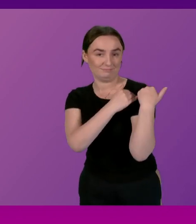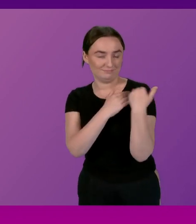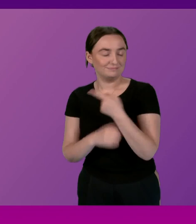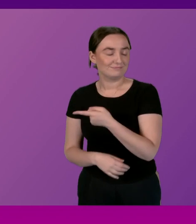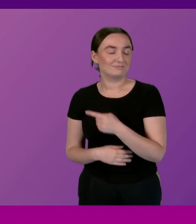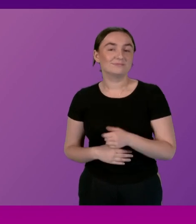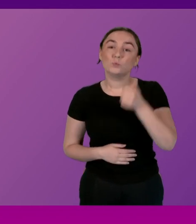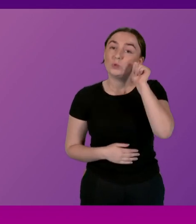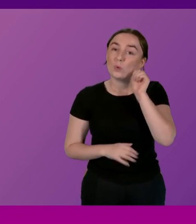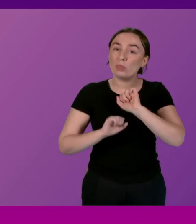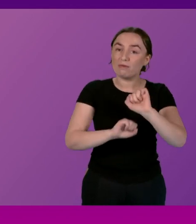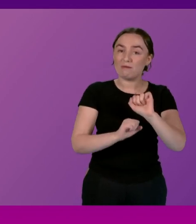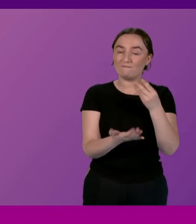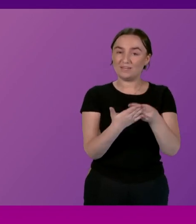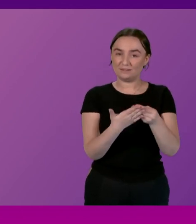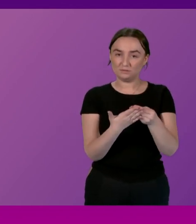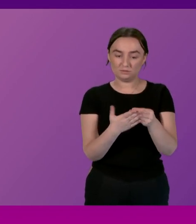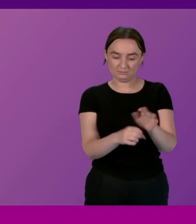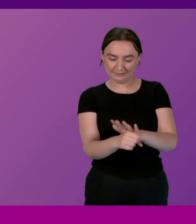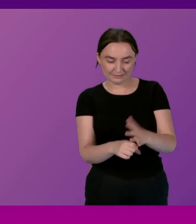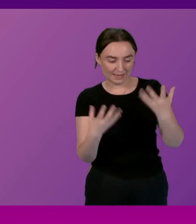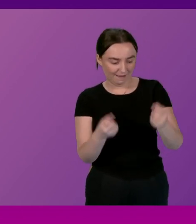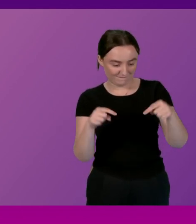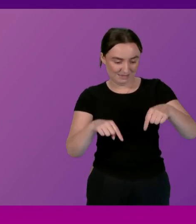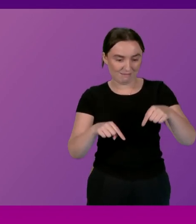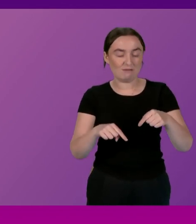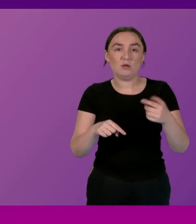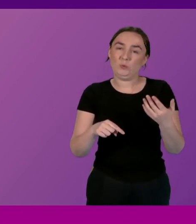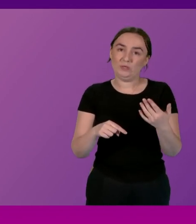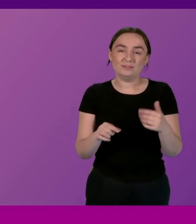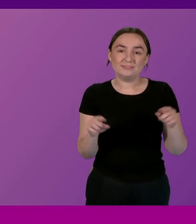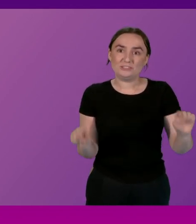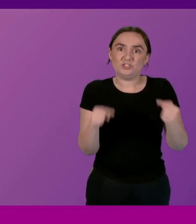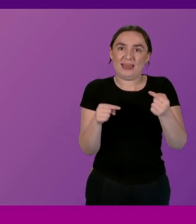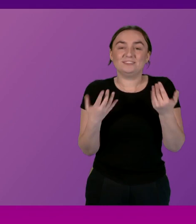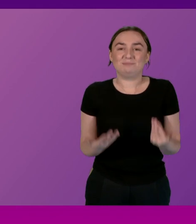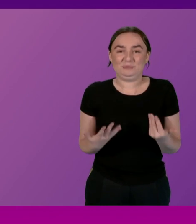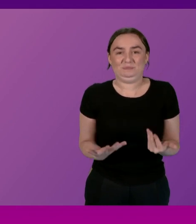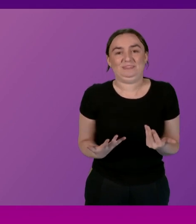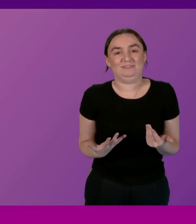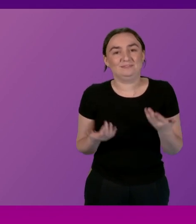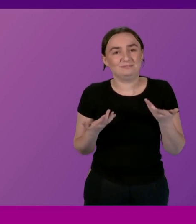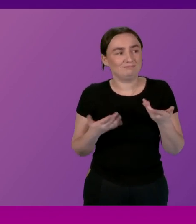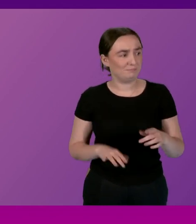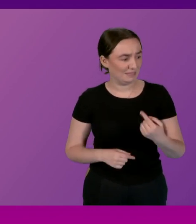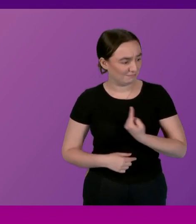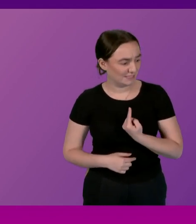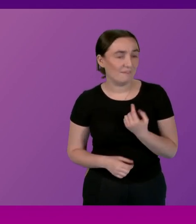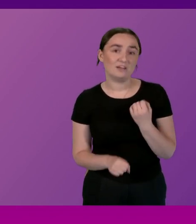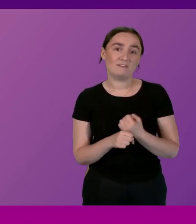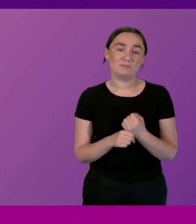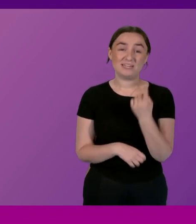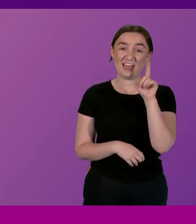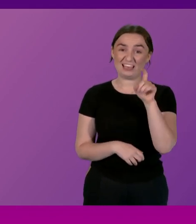financial circumstances we find ourselves in are very challenging I've been in government for 11 odd years